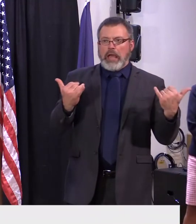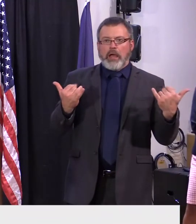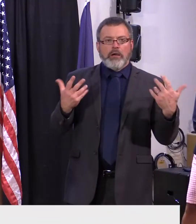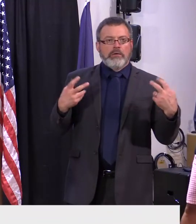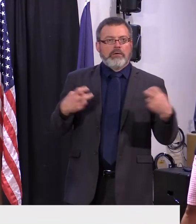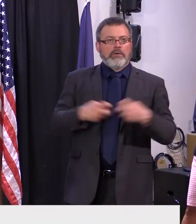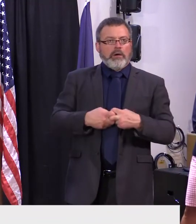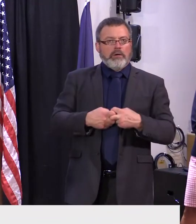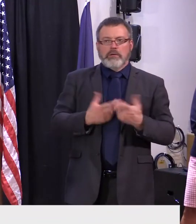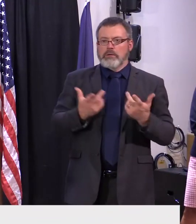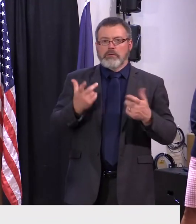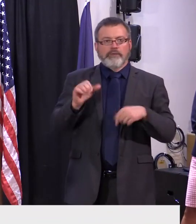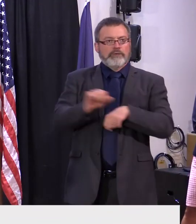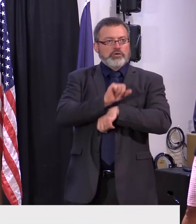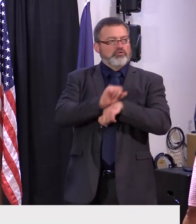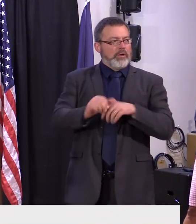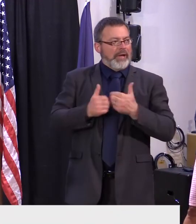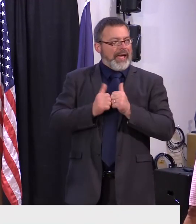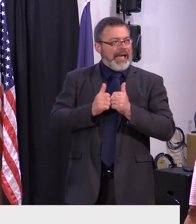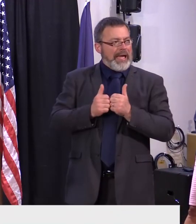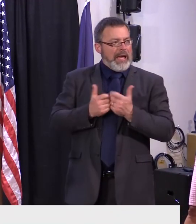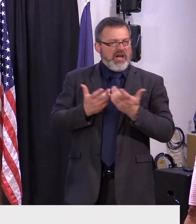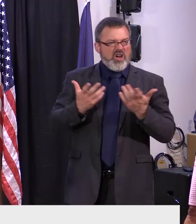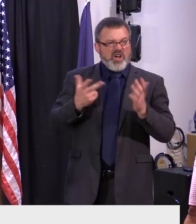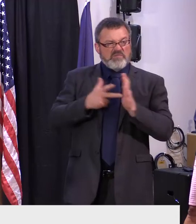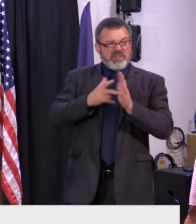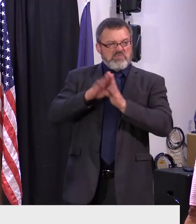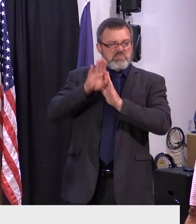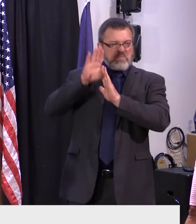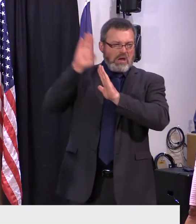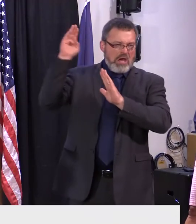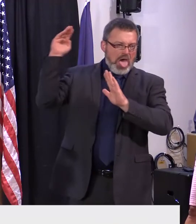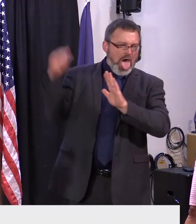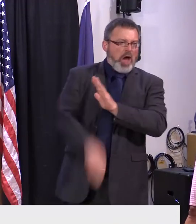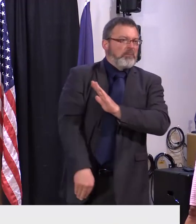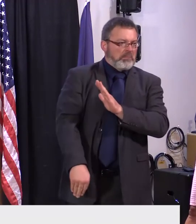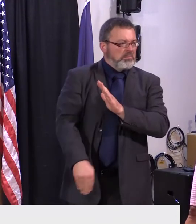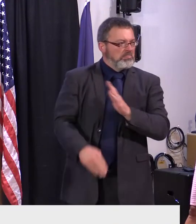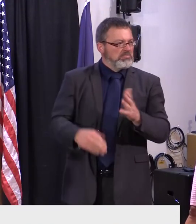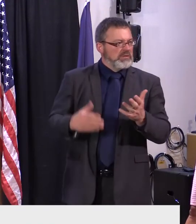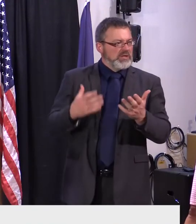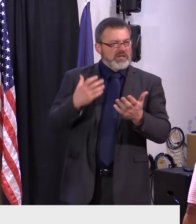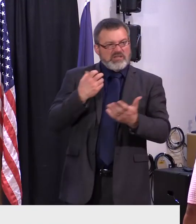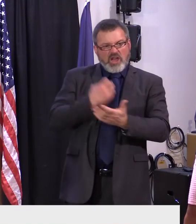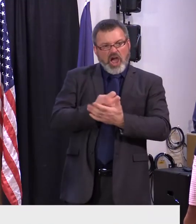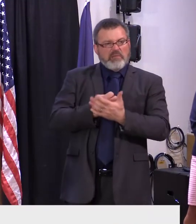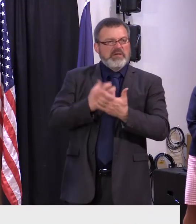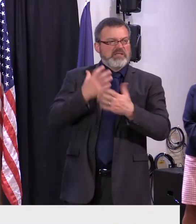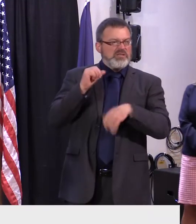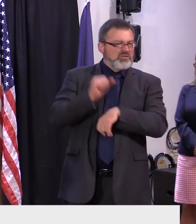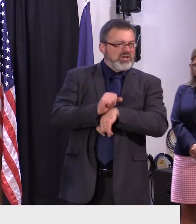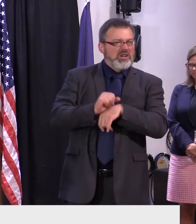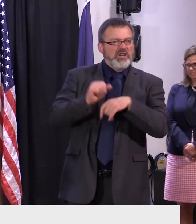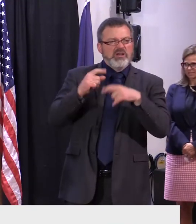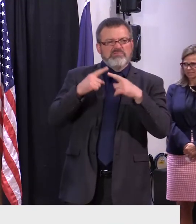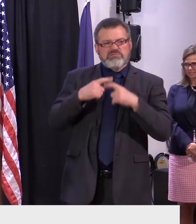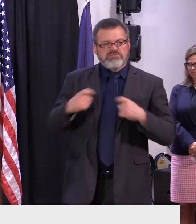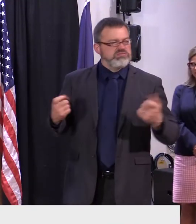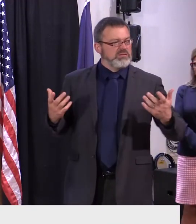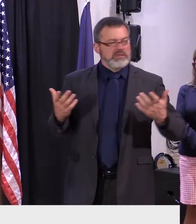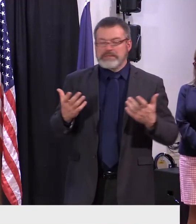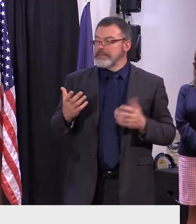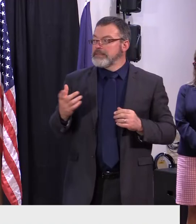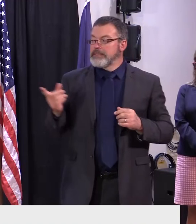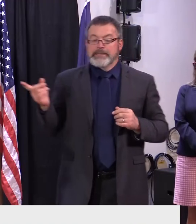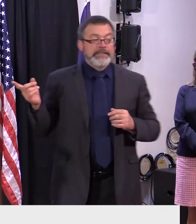uh deeper trouble than if we had more energy diversity yeah i mean much like if there was